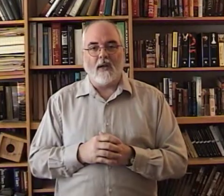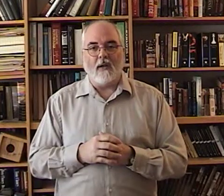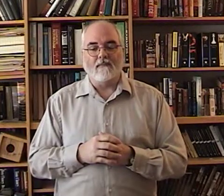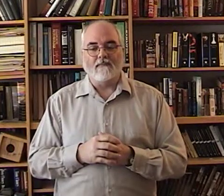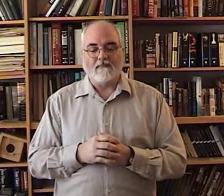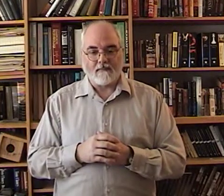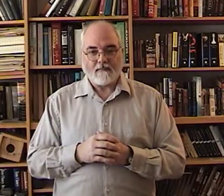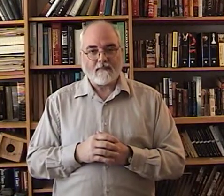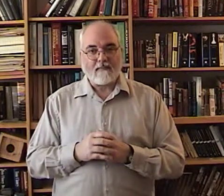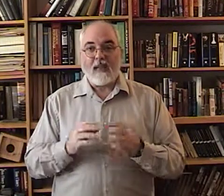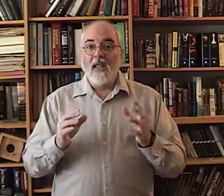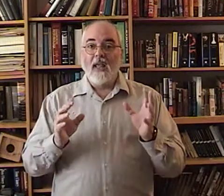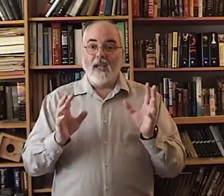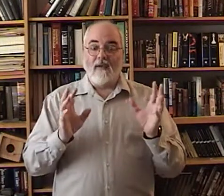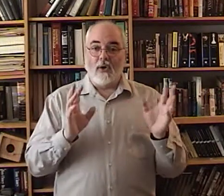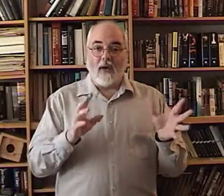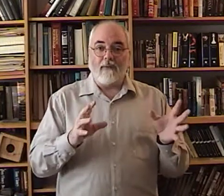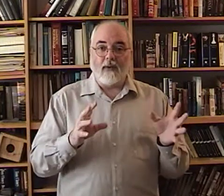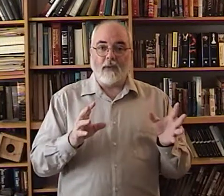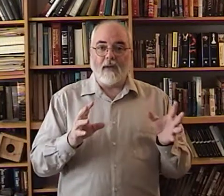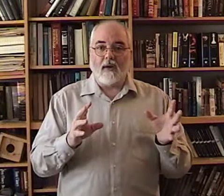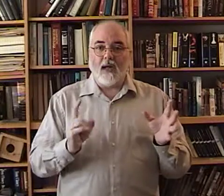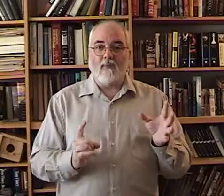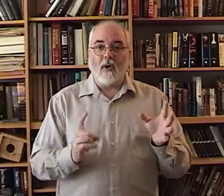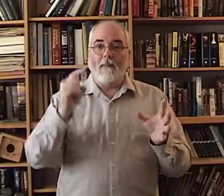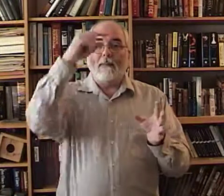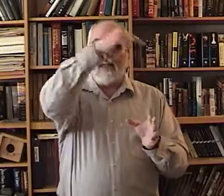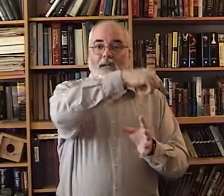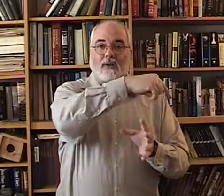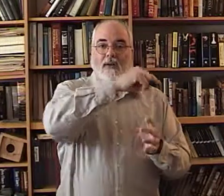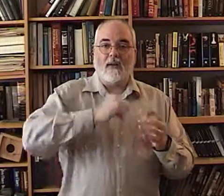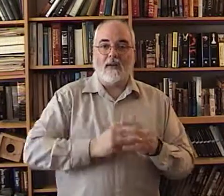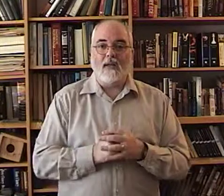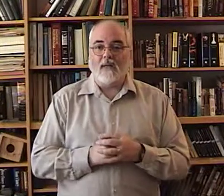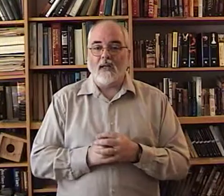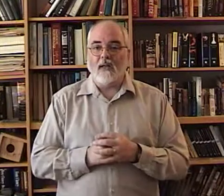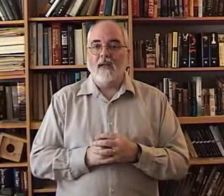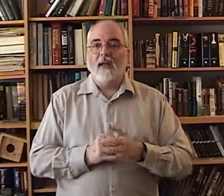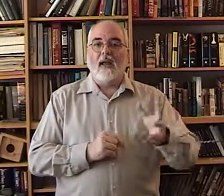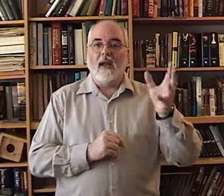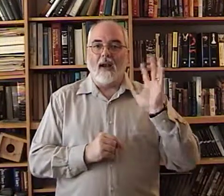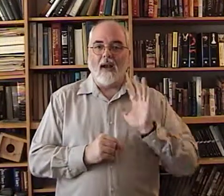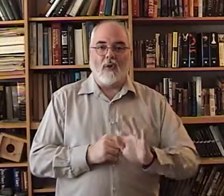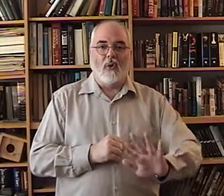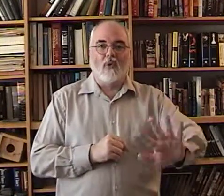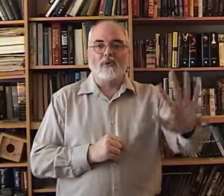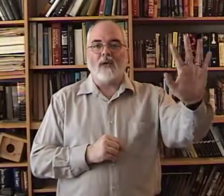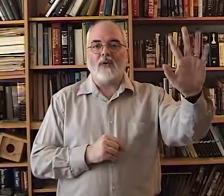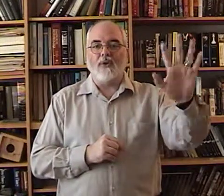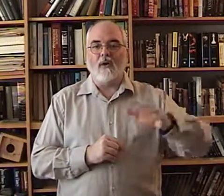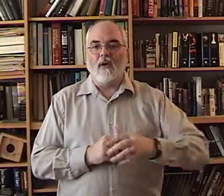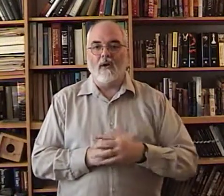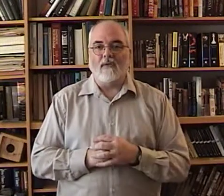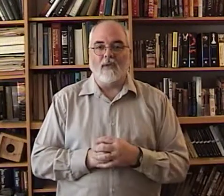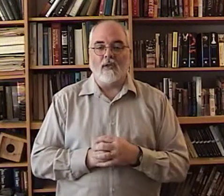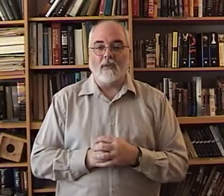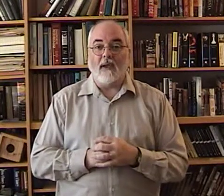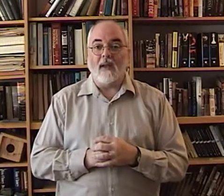name if you don't know how to fingerspell your name go back to the dvd and i have a whole section on fingerspelling